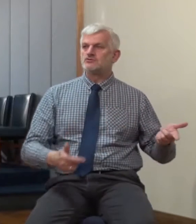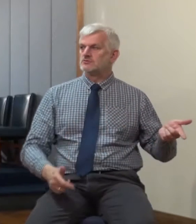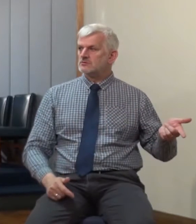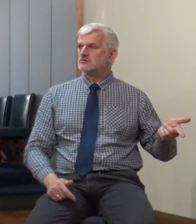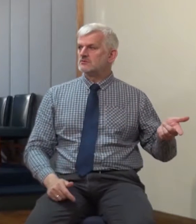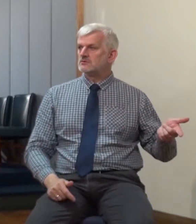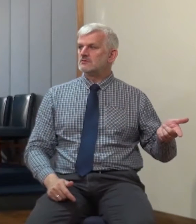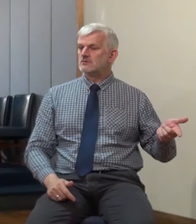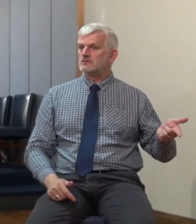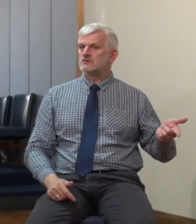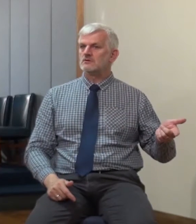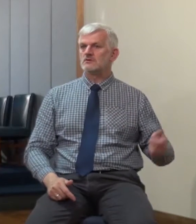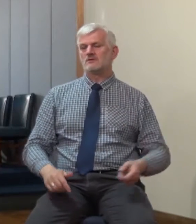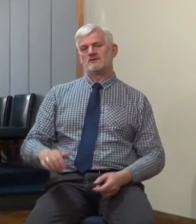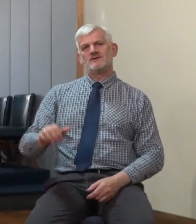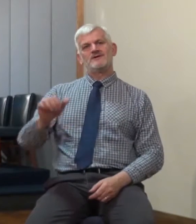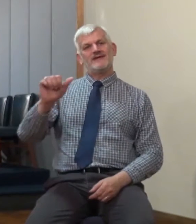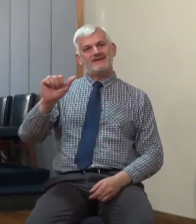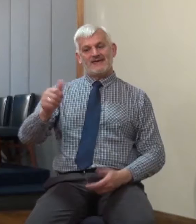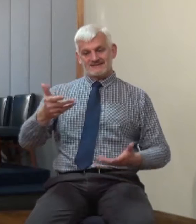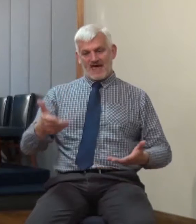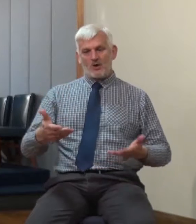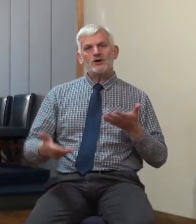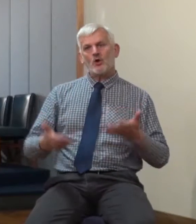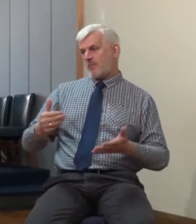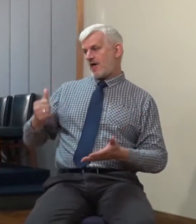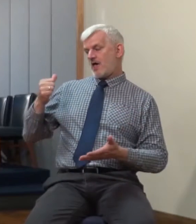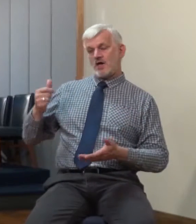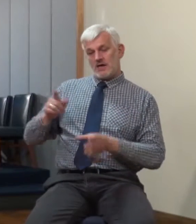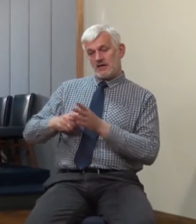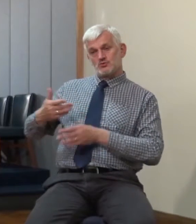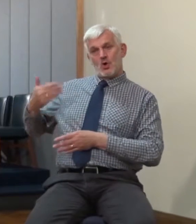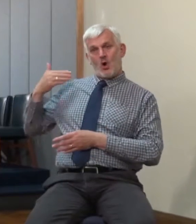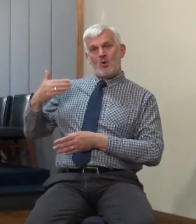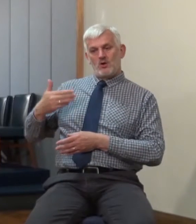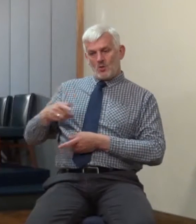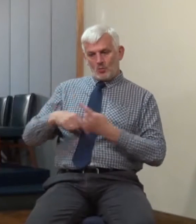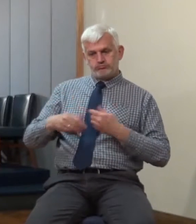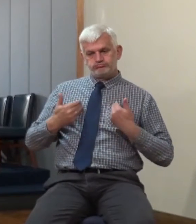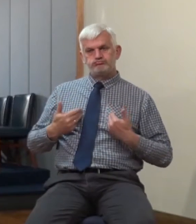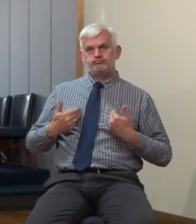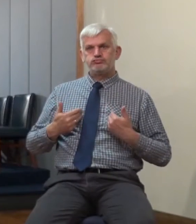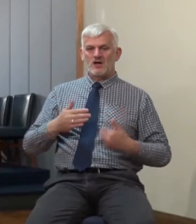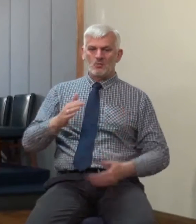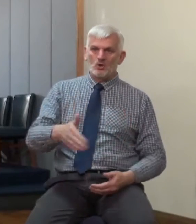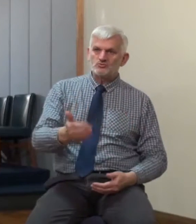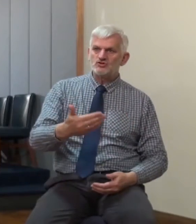privilege to have some of the luxuries and conveniences which tend to mock life. How easy many things